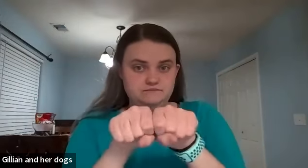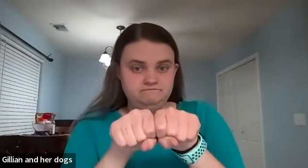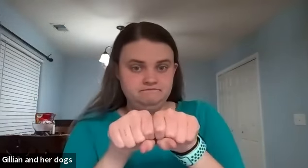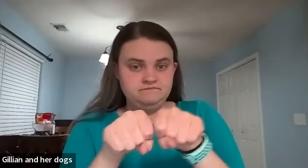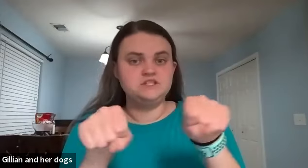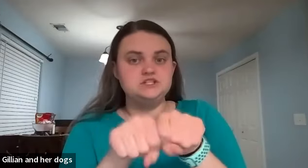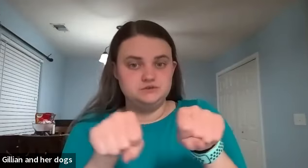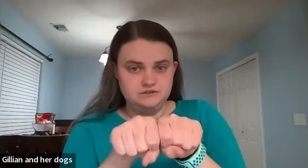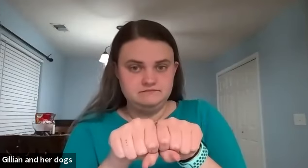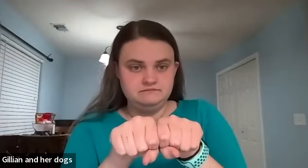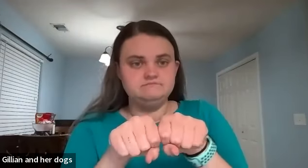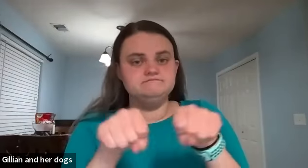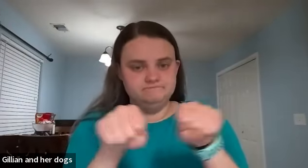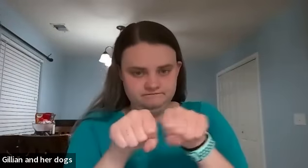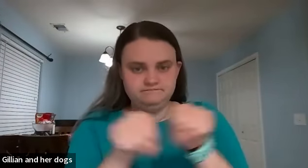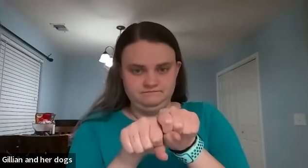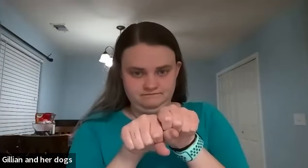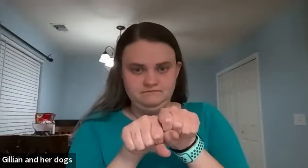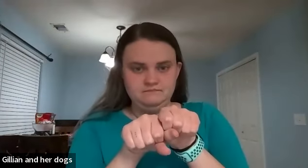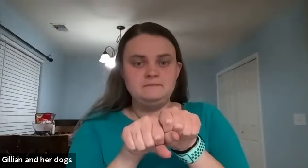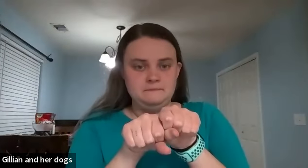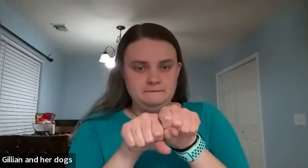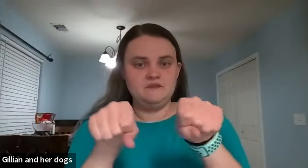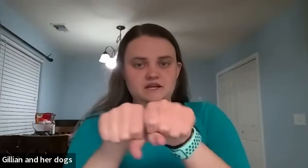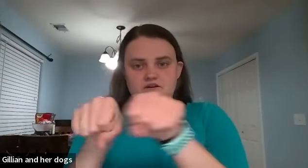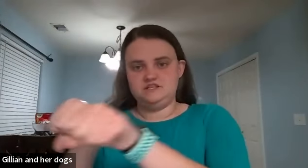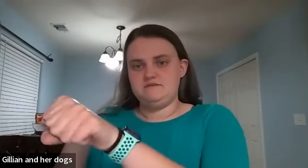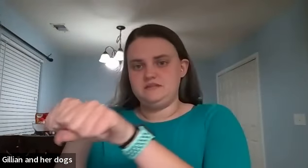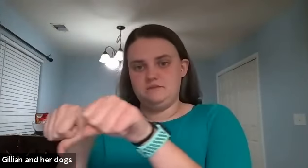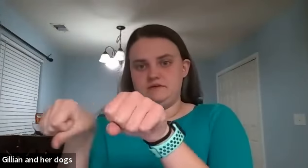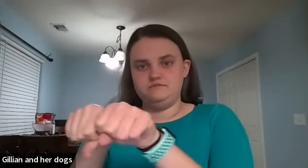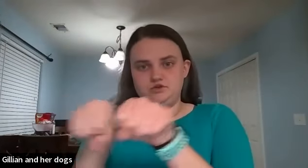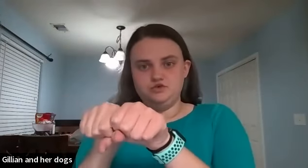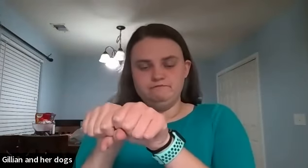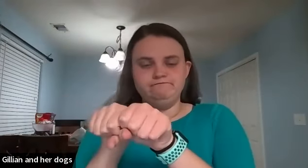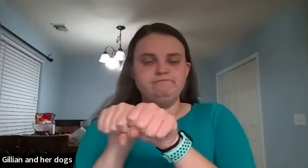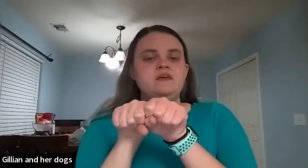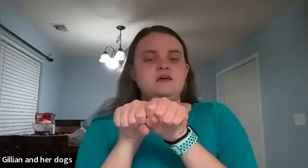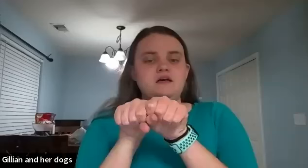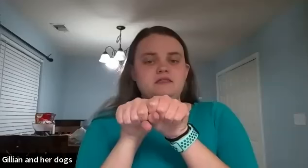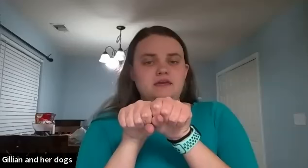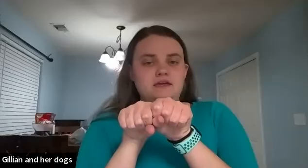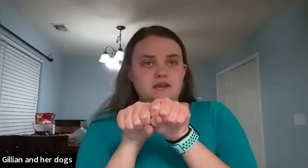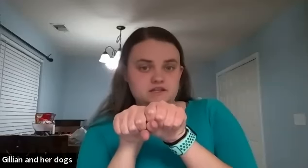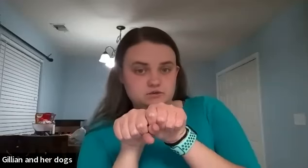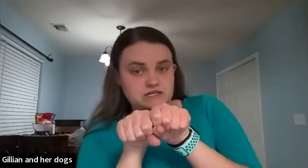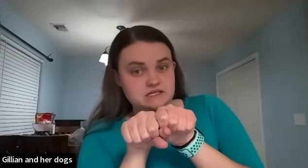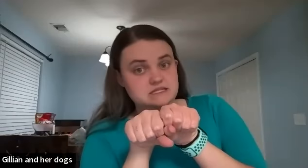shoes and you're just have them tap yeah shoes then the next one is